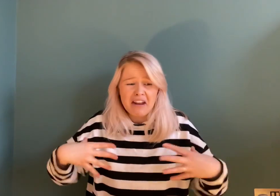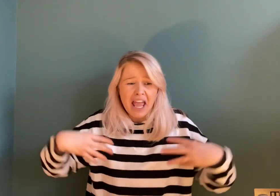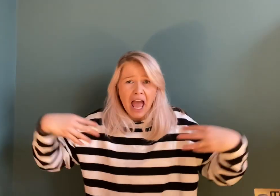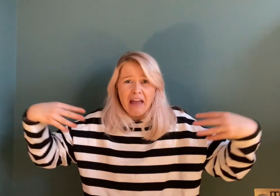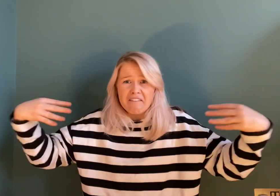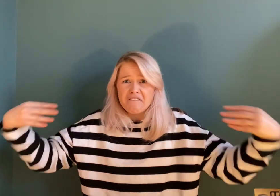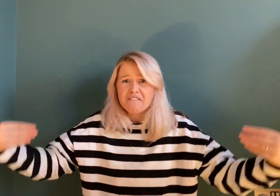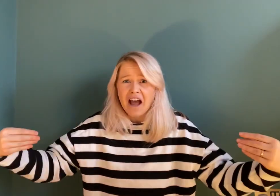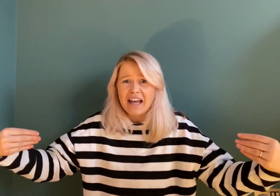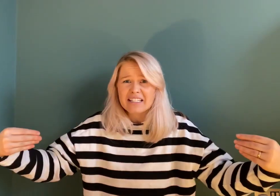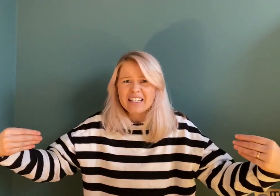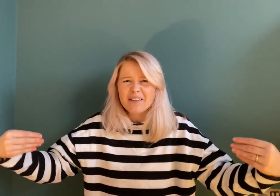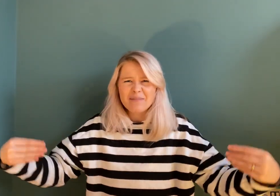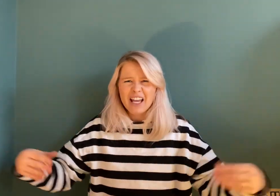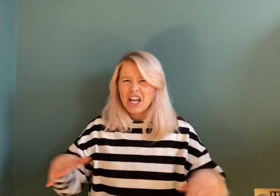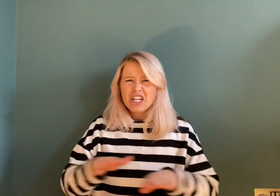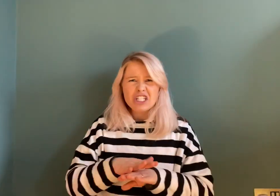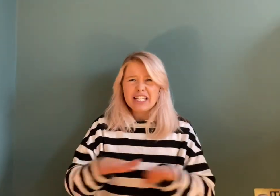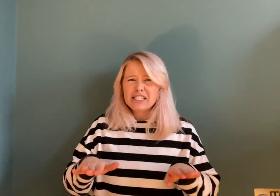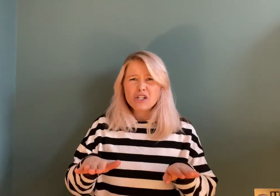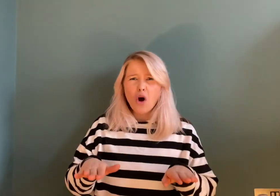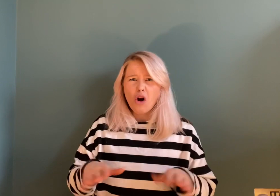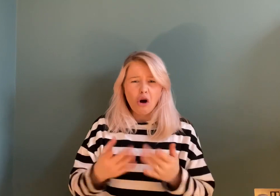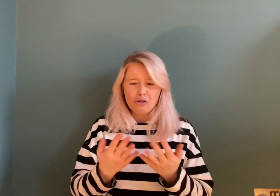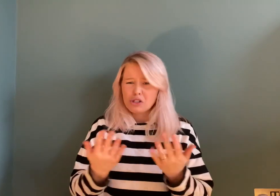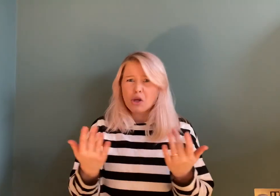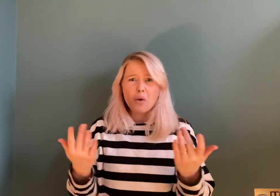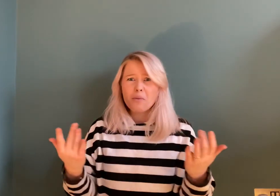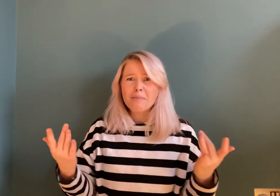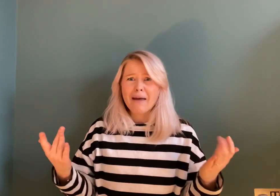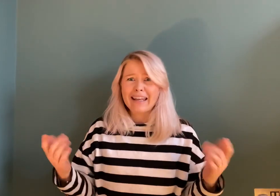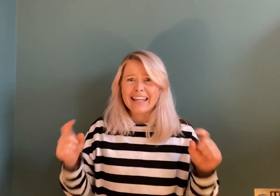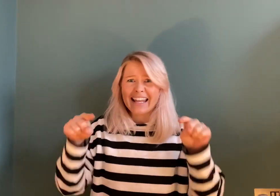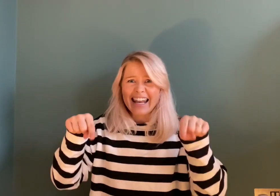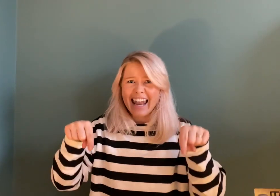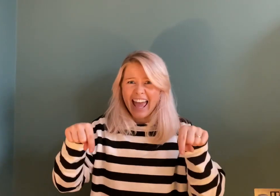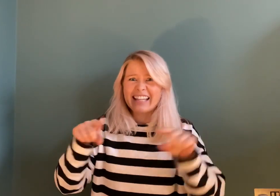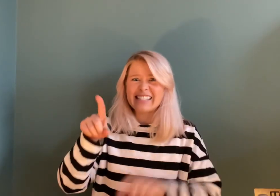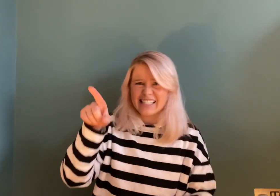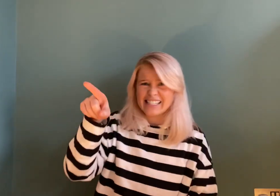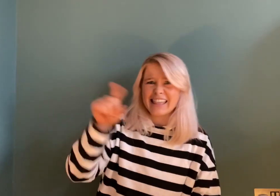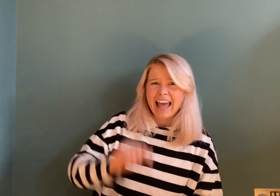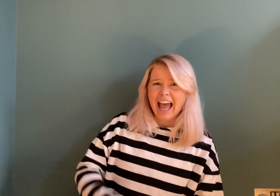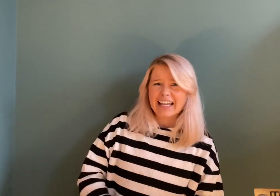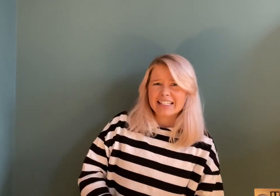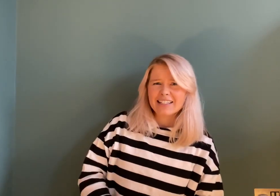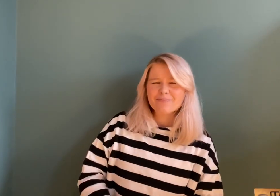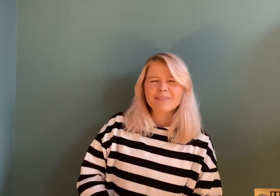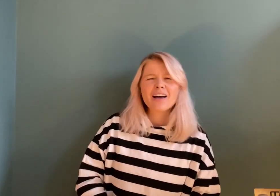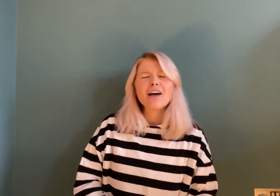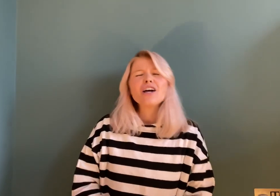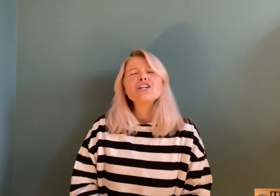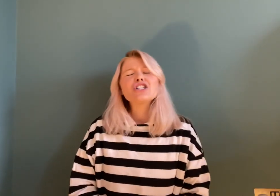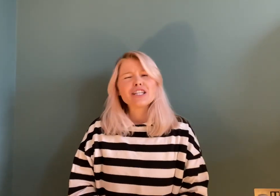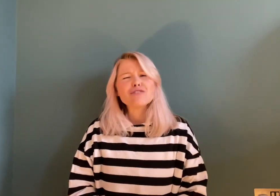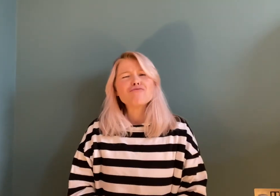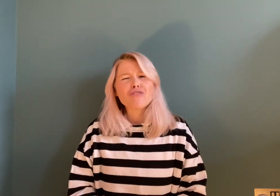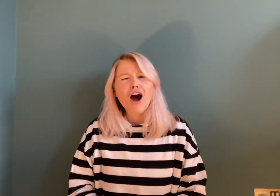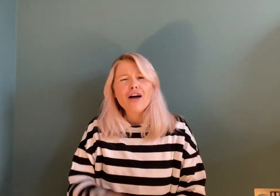and fat. She's not got so many legs as that. She'd rather